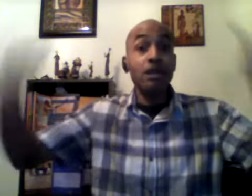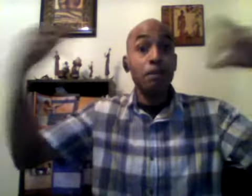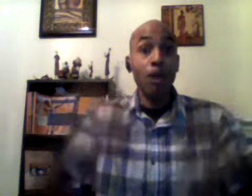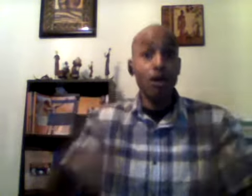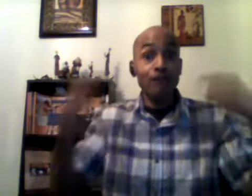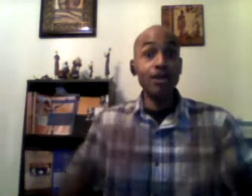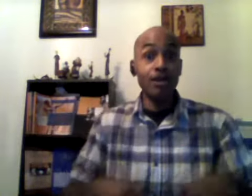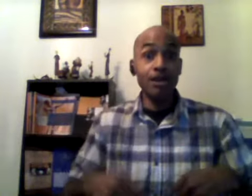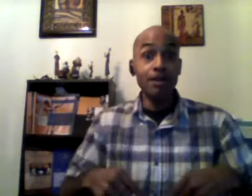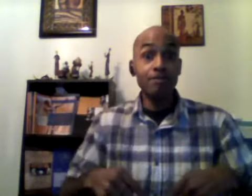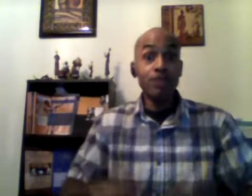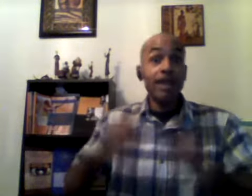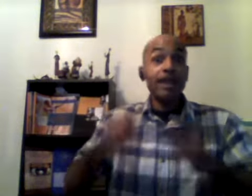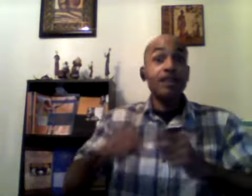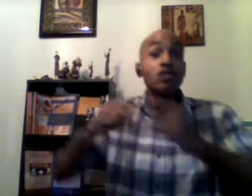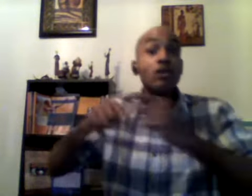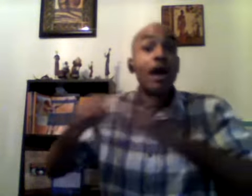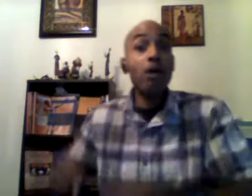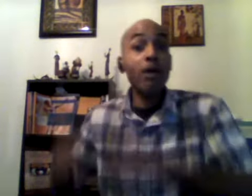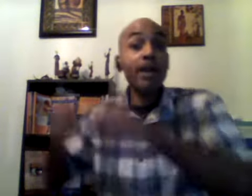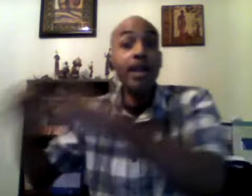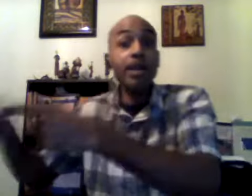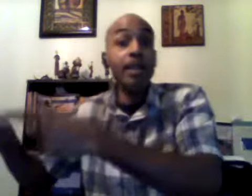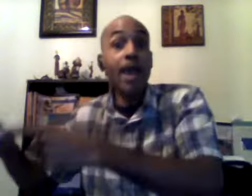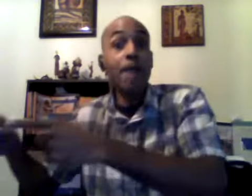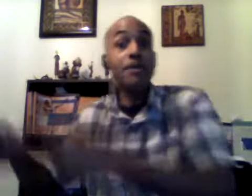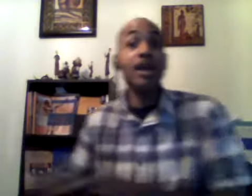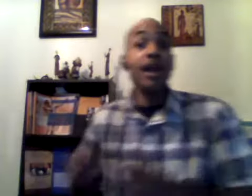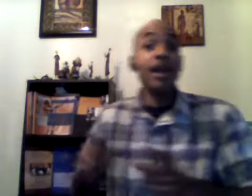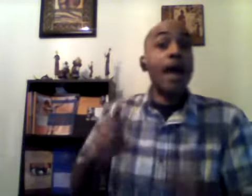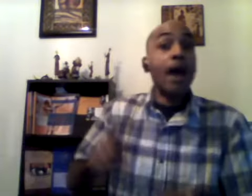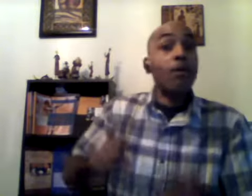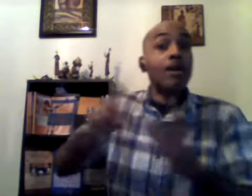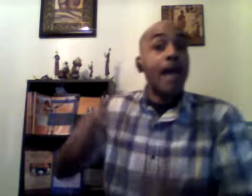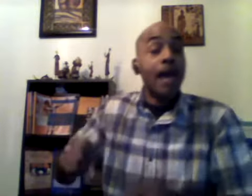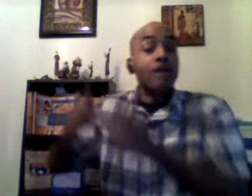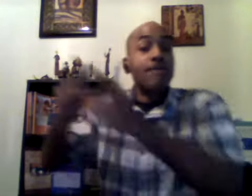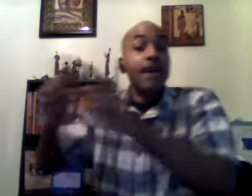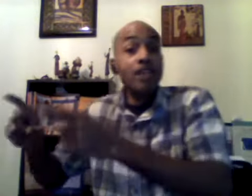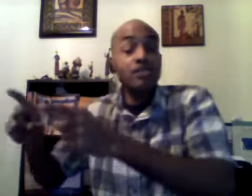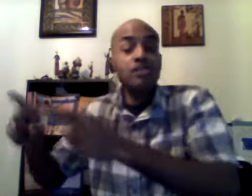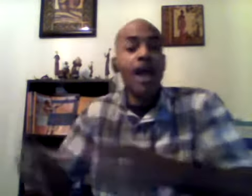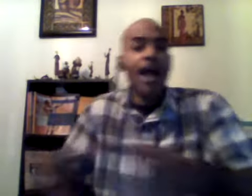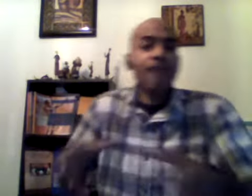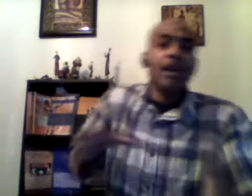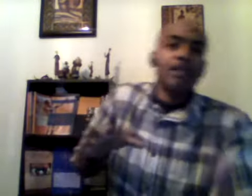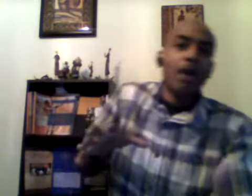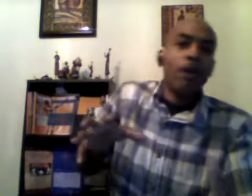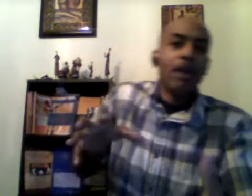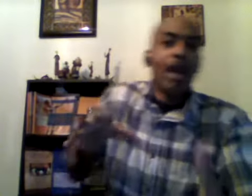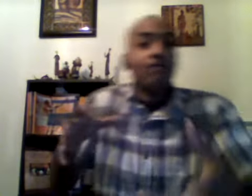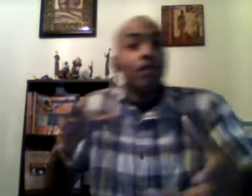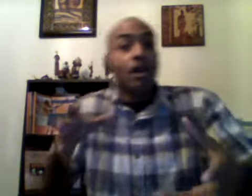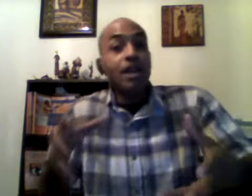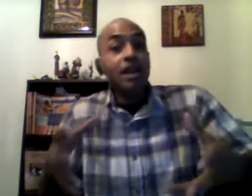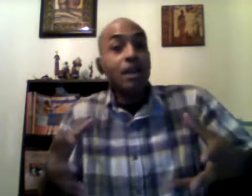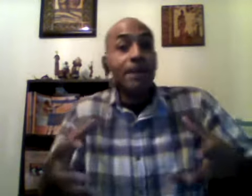perfectly it is through our eating habits and our lack of exercise that we have let it be